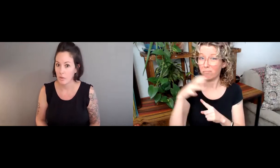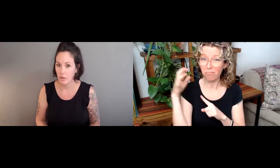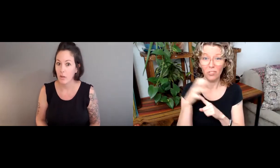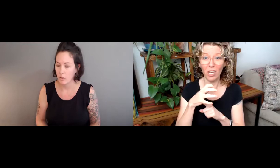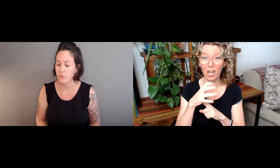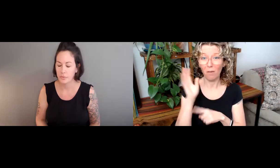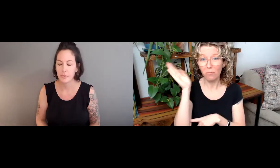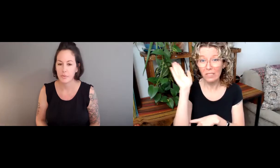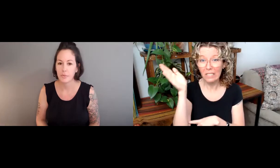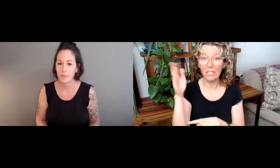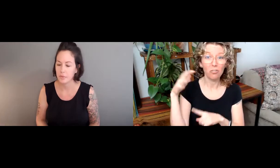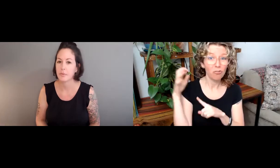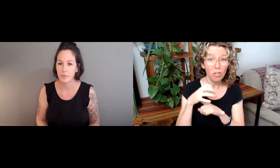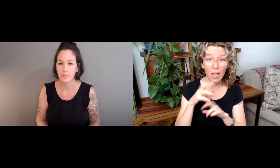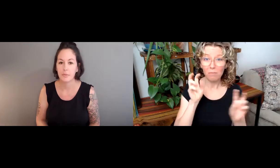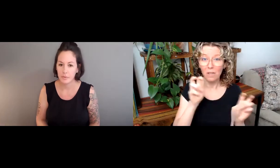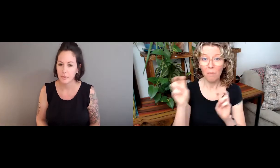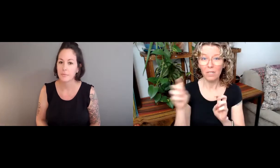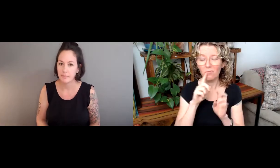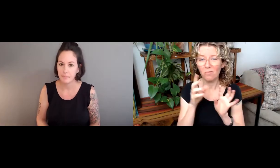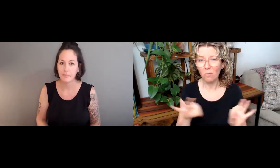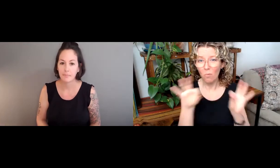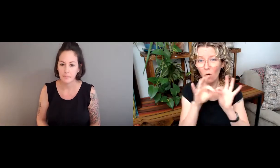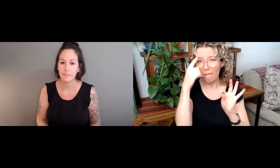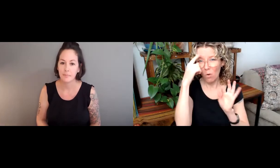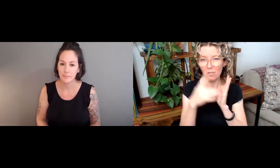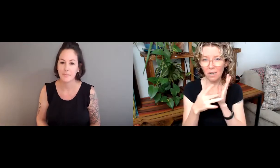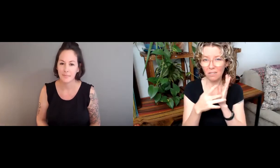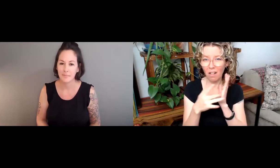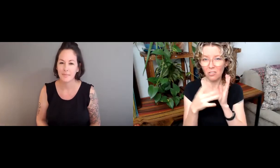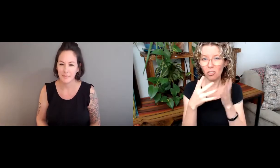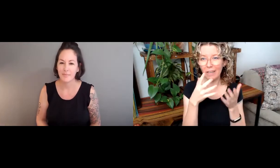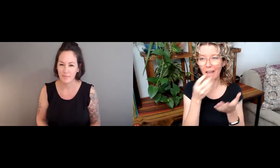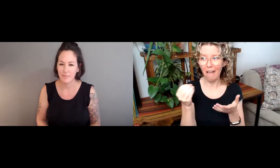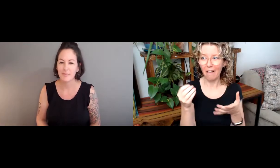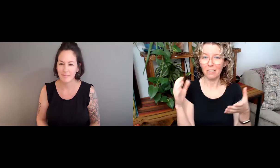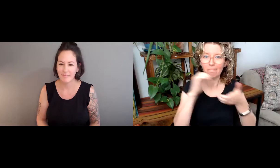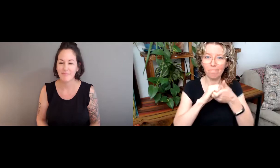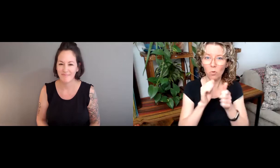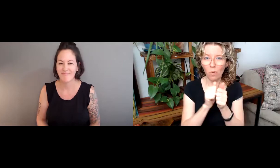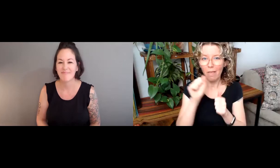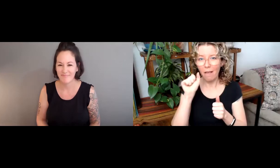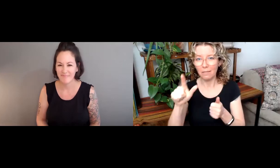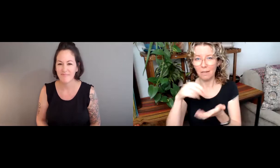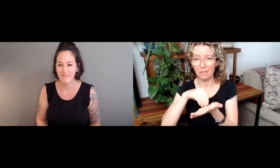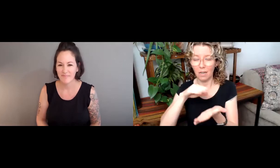And all the panelists so far have been incredible. The topics have been really